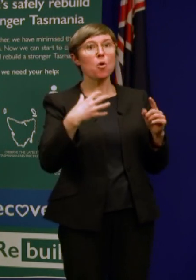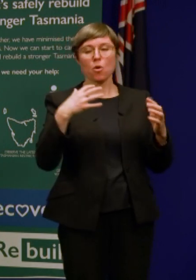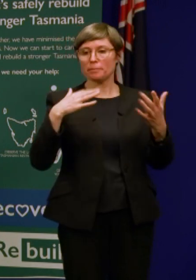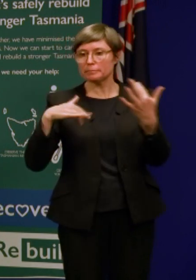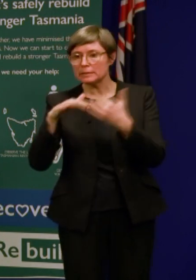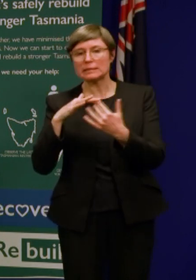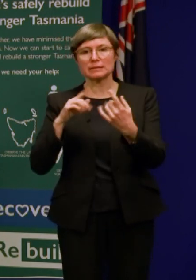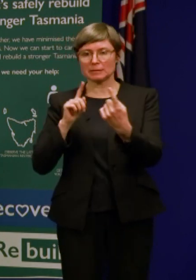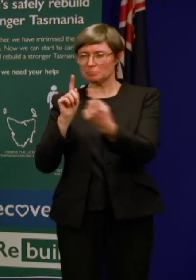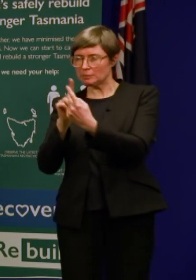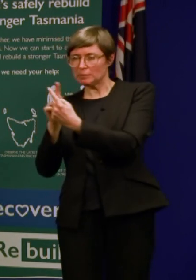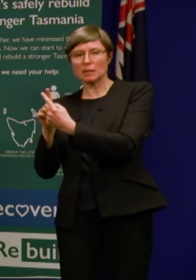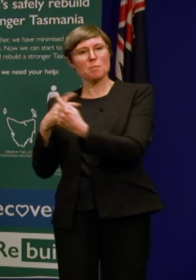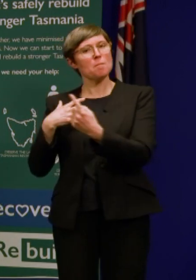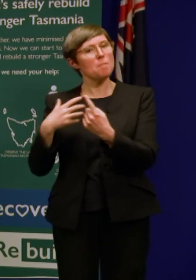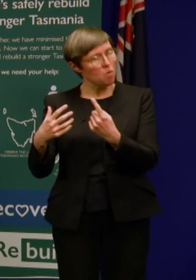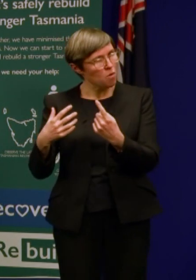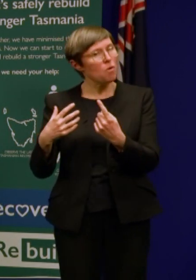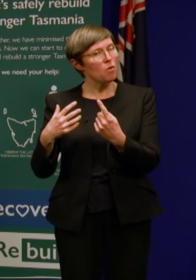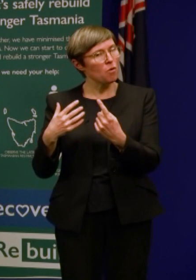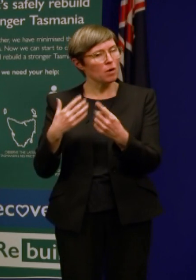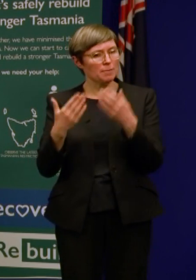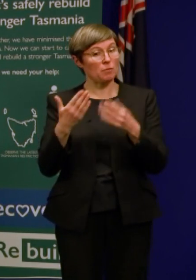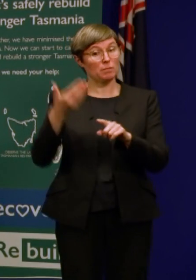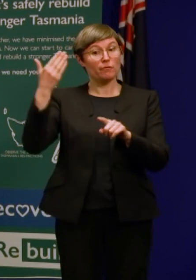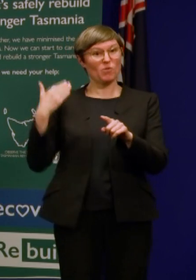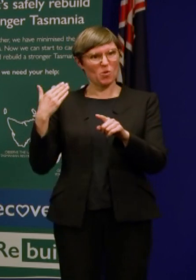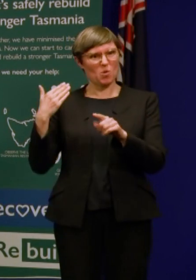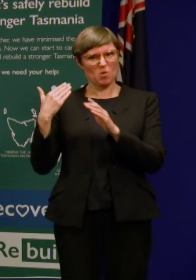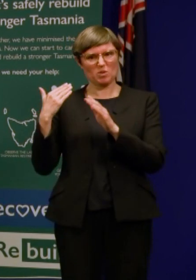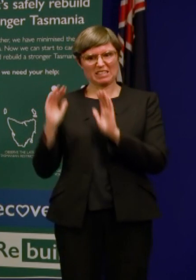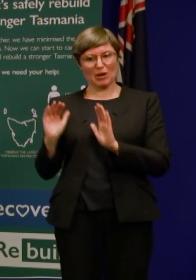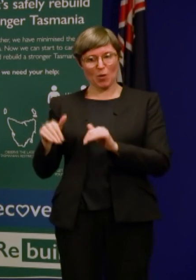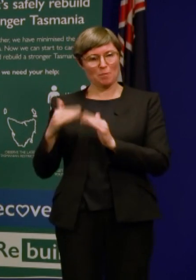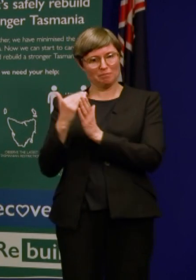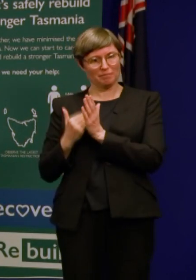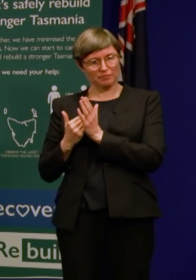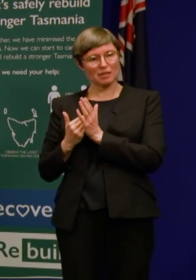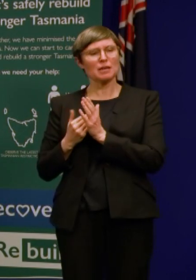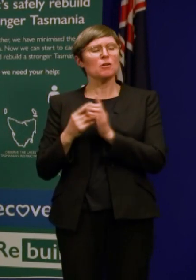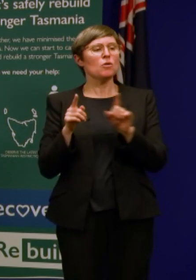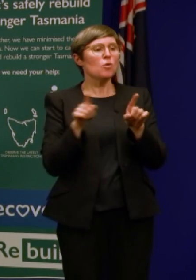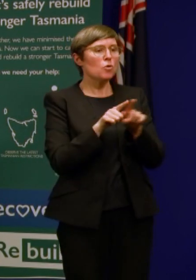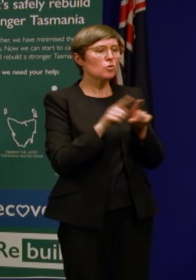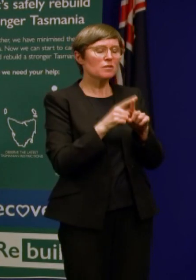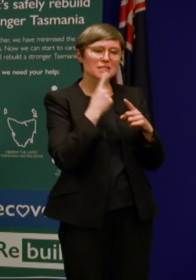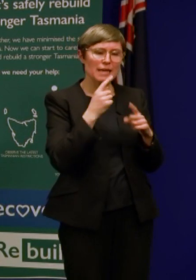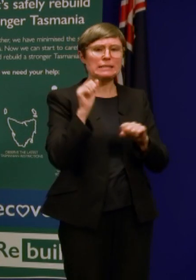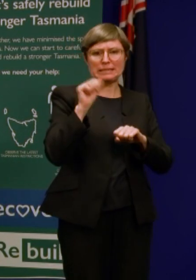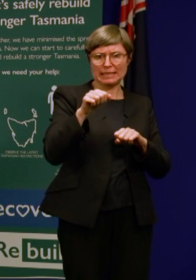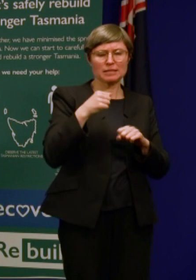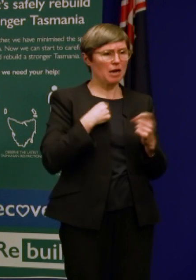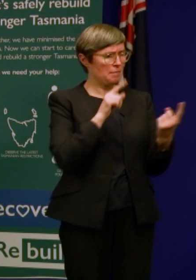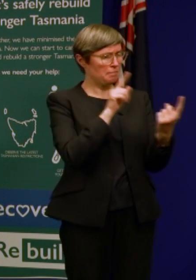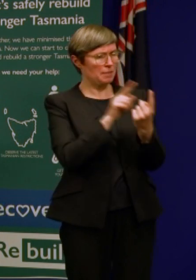in the previous time frame when we were locked down and they're reporting that more often they get quite close to people and that gives